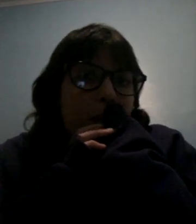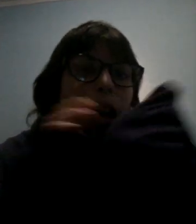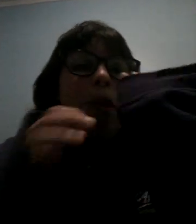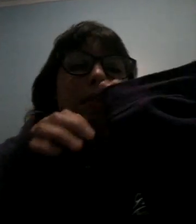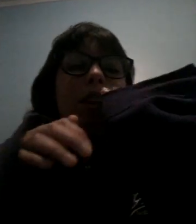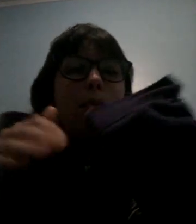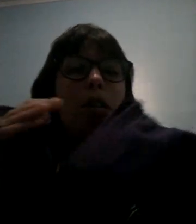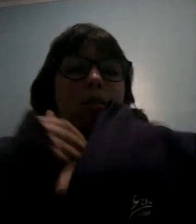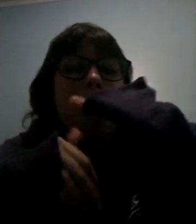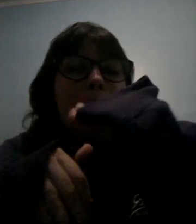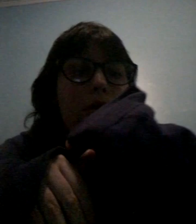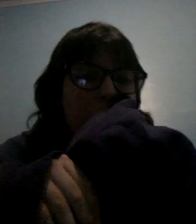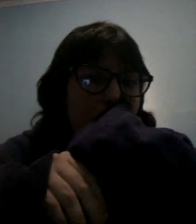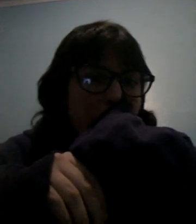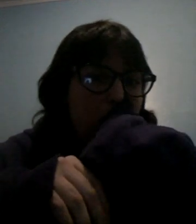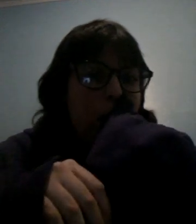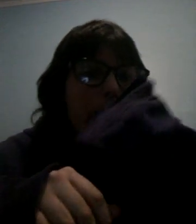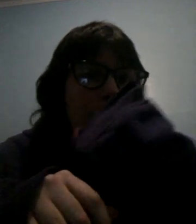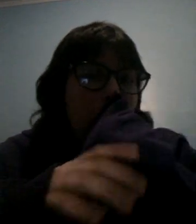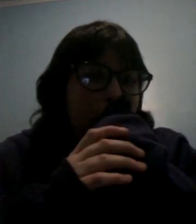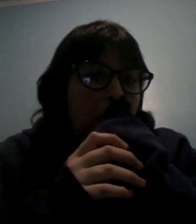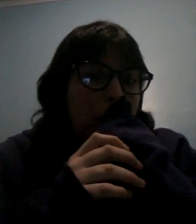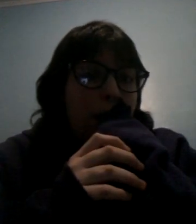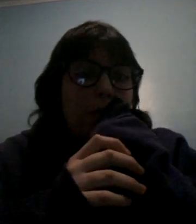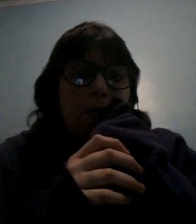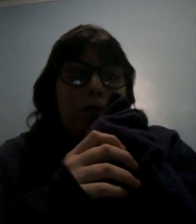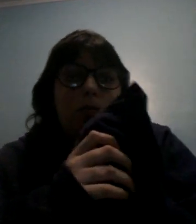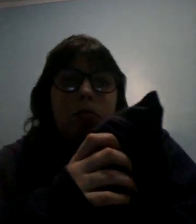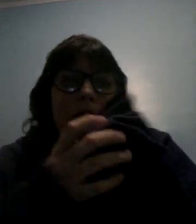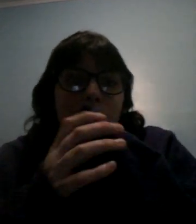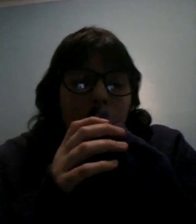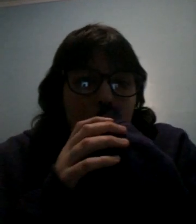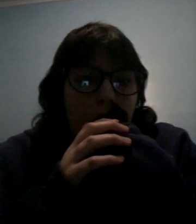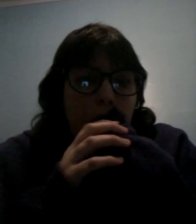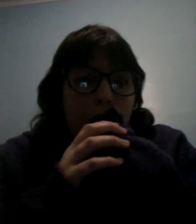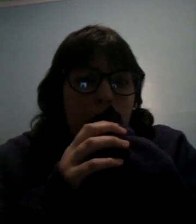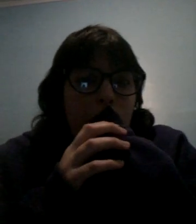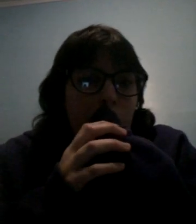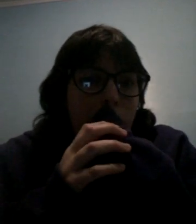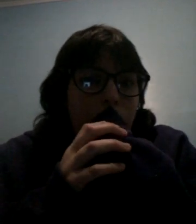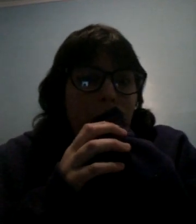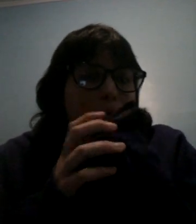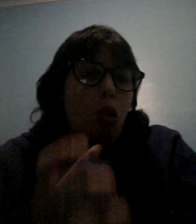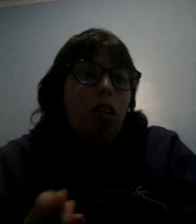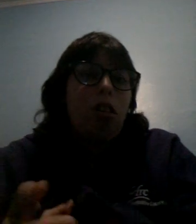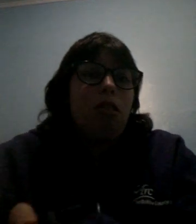be having like more subscribers by now like 2-300 or even more like